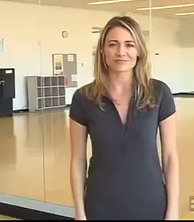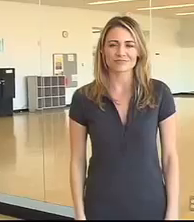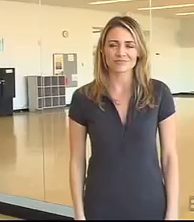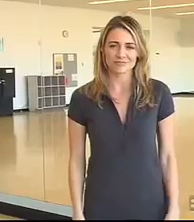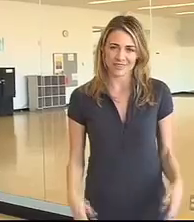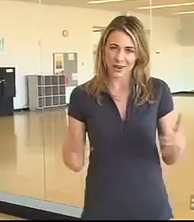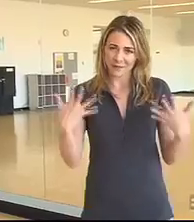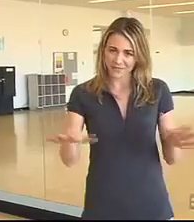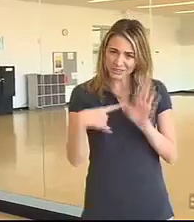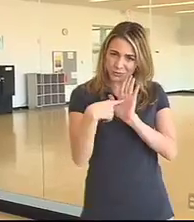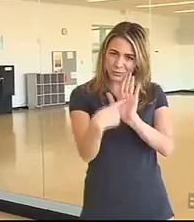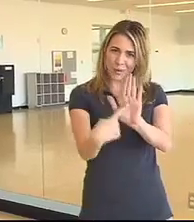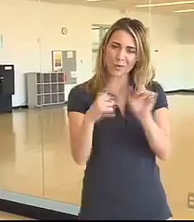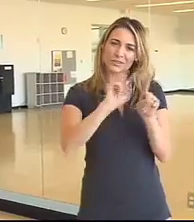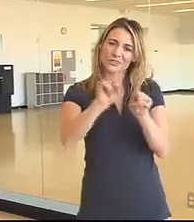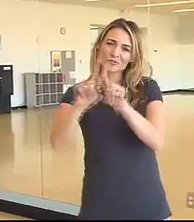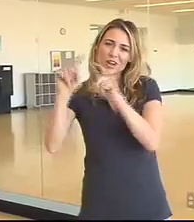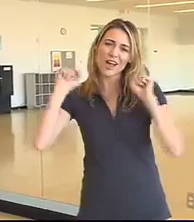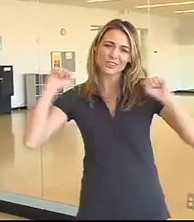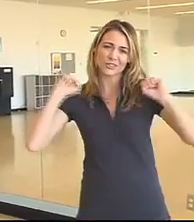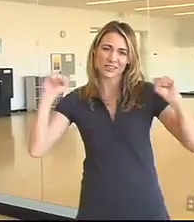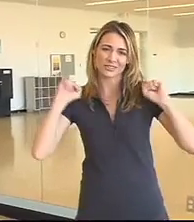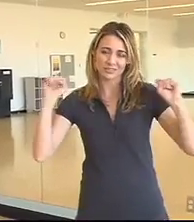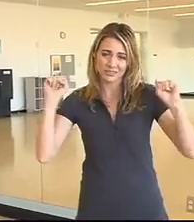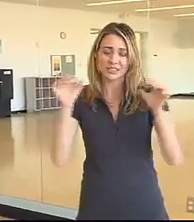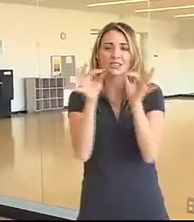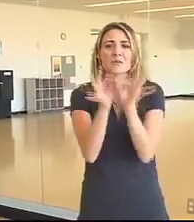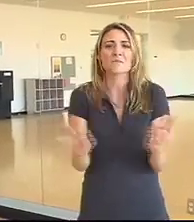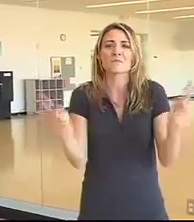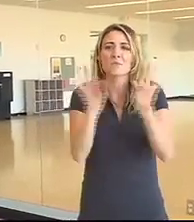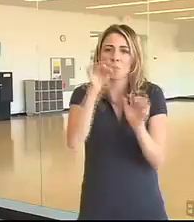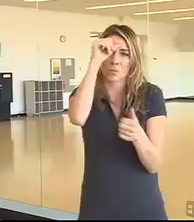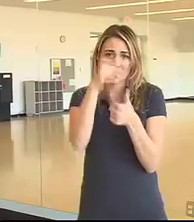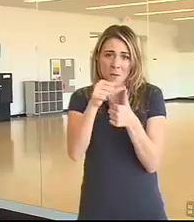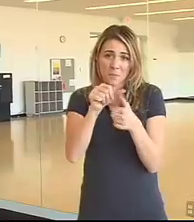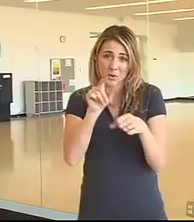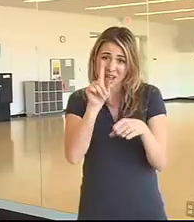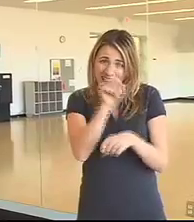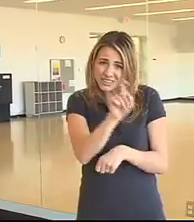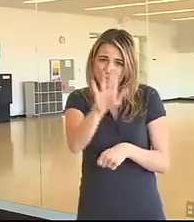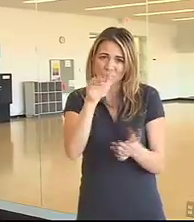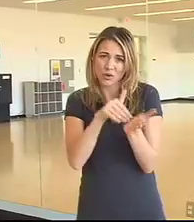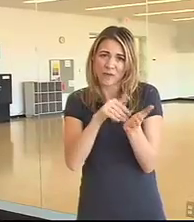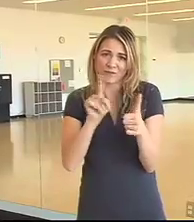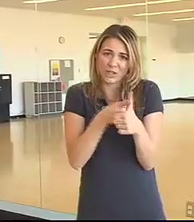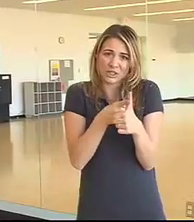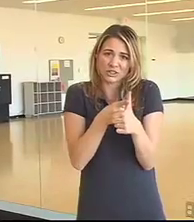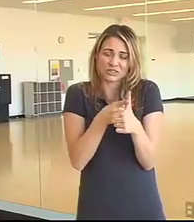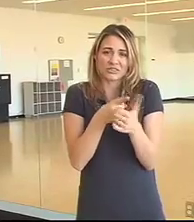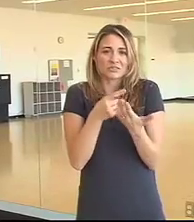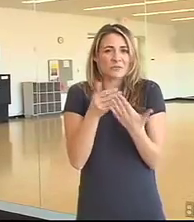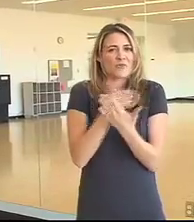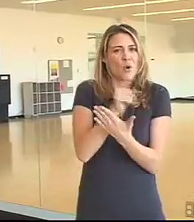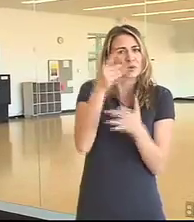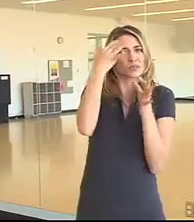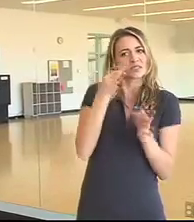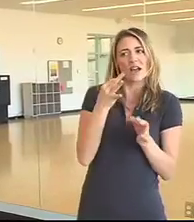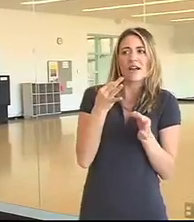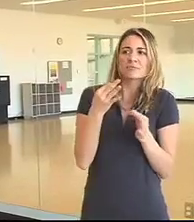We've demonstrated several different exercises, but what's important to remember is that you ask your doctor first before you decide